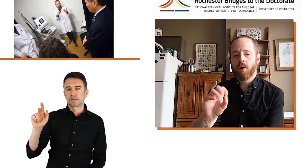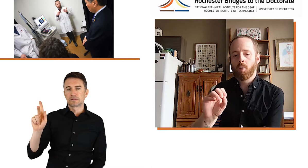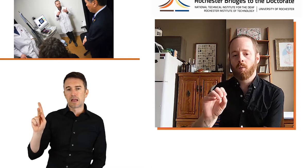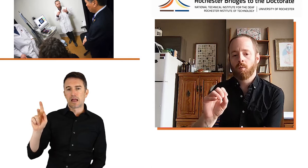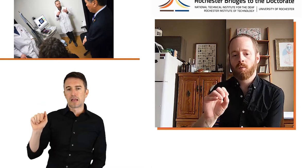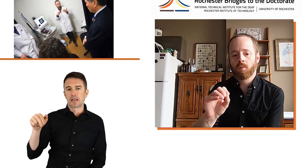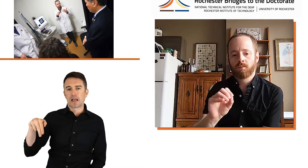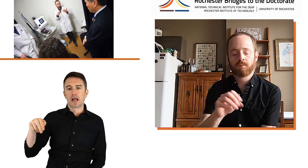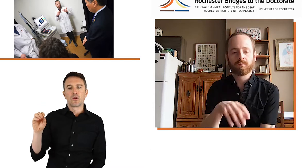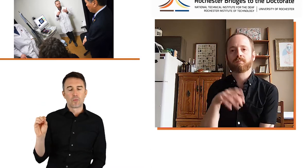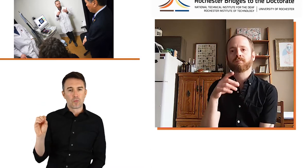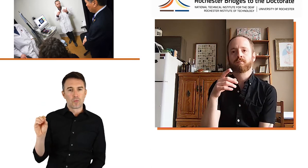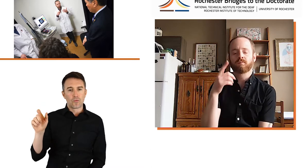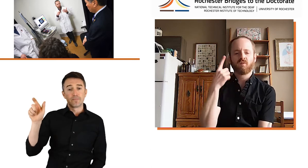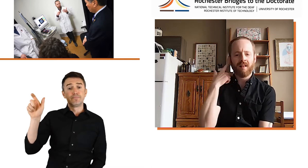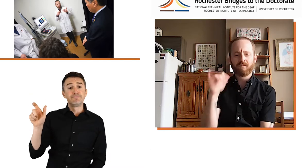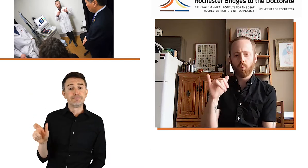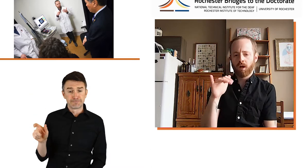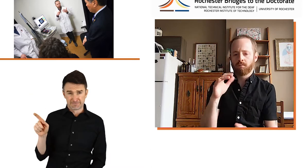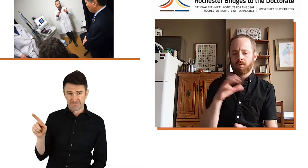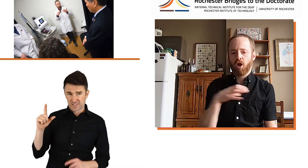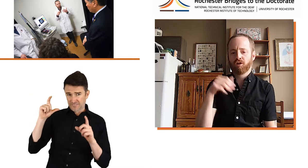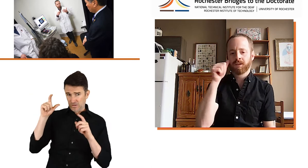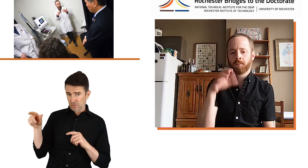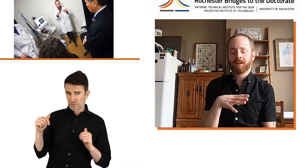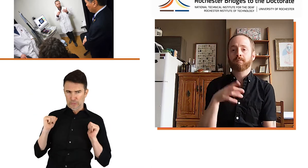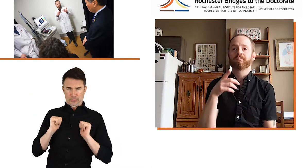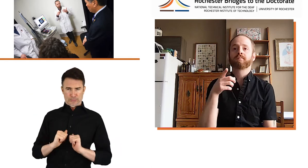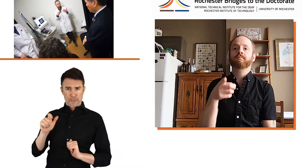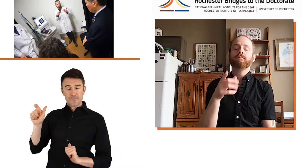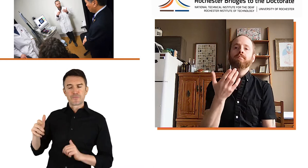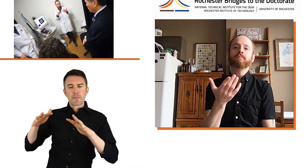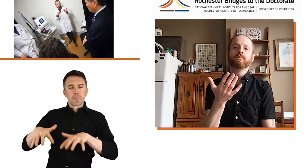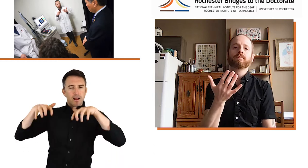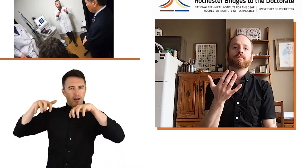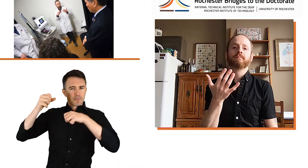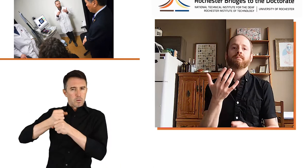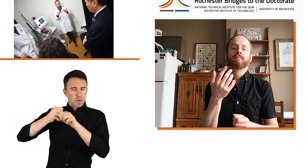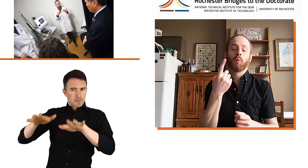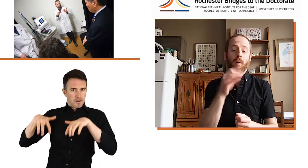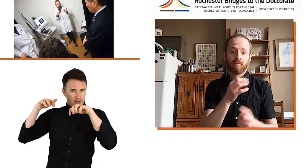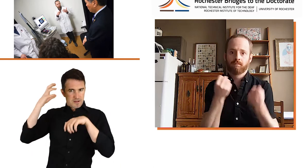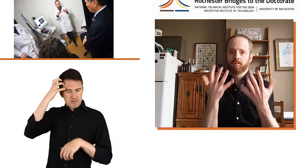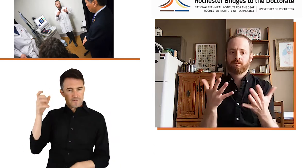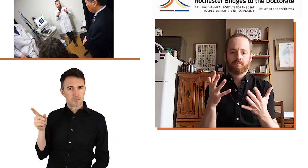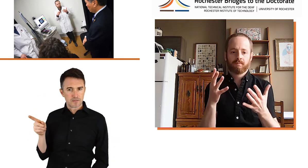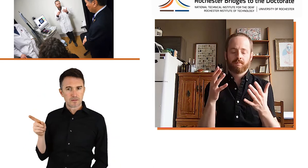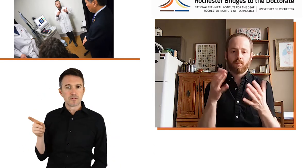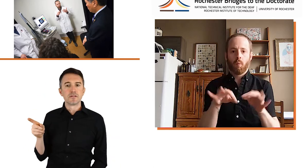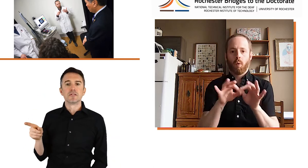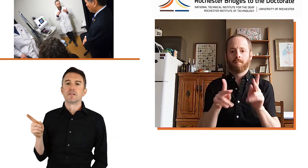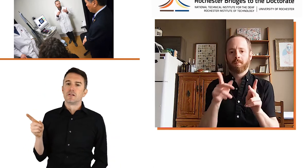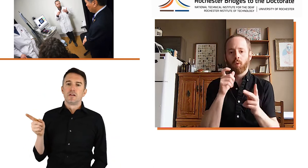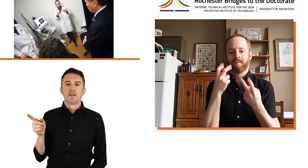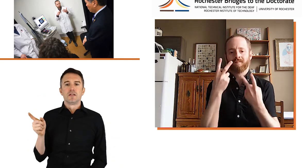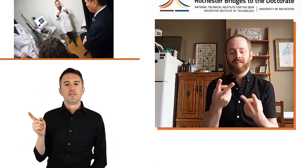Congressman Mark Tucano is on the right of this picture. He's a California congressman, and he was